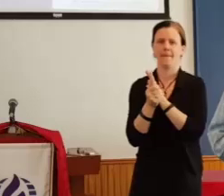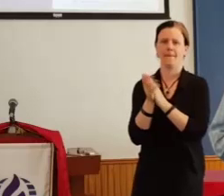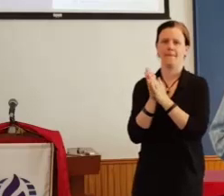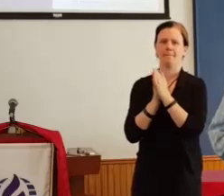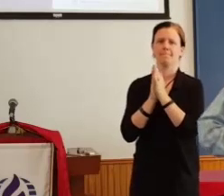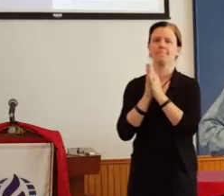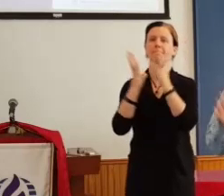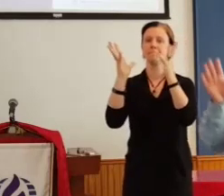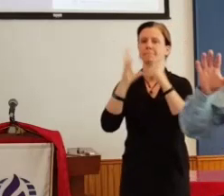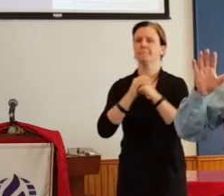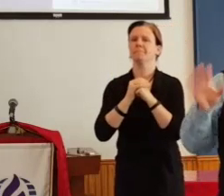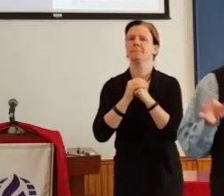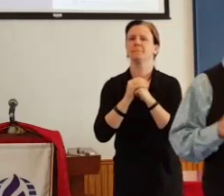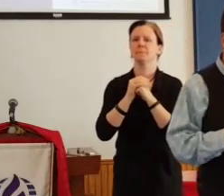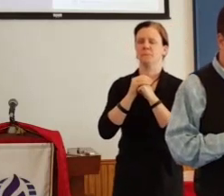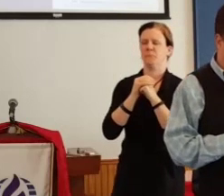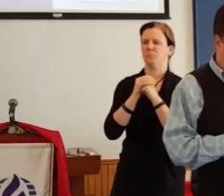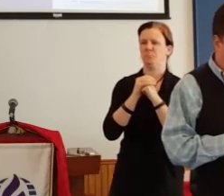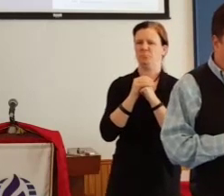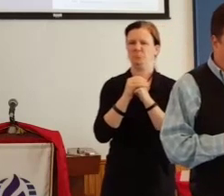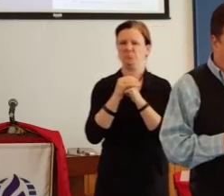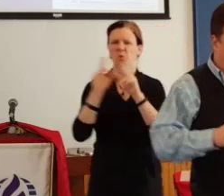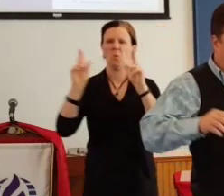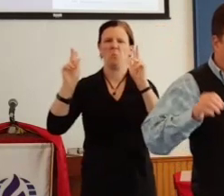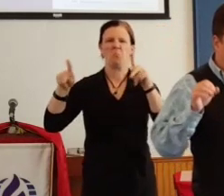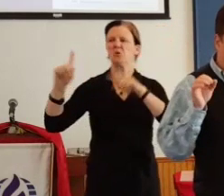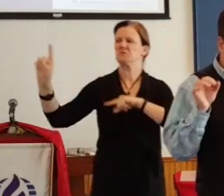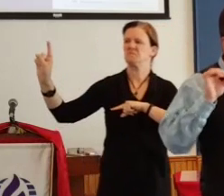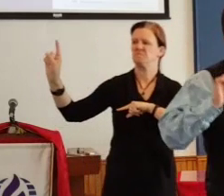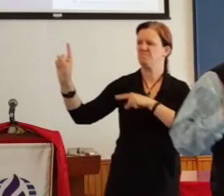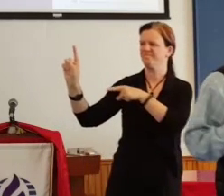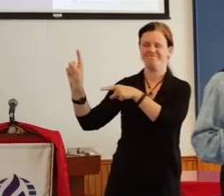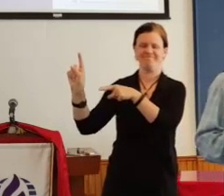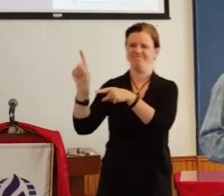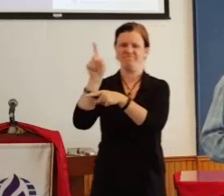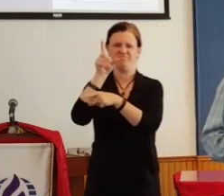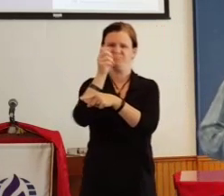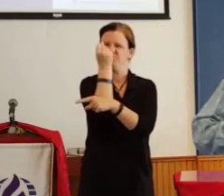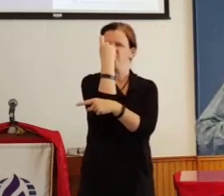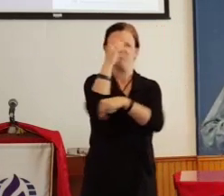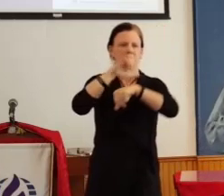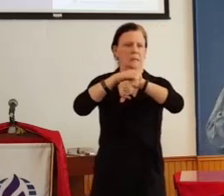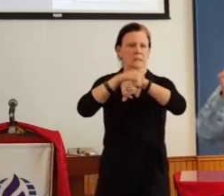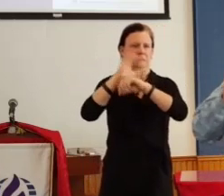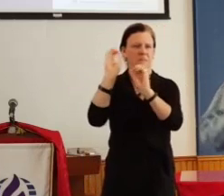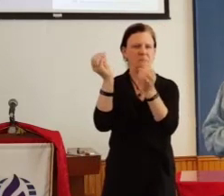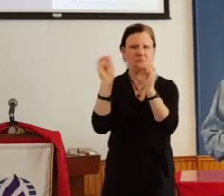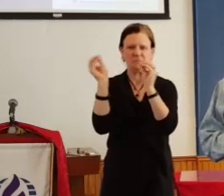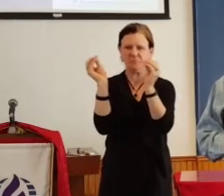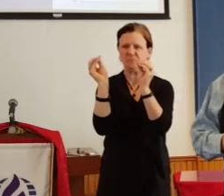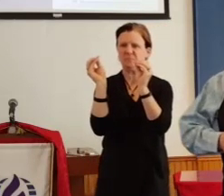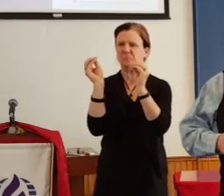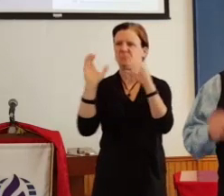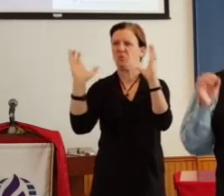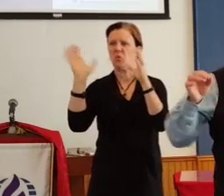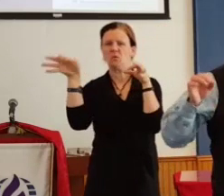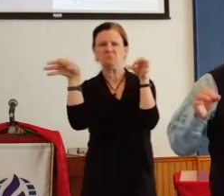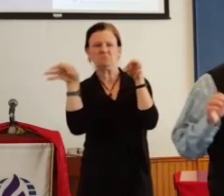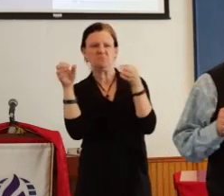There was this foreigner who didn't speak any English and was looking for directions and he pulled up to a bus